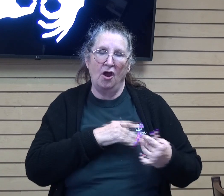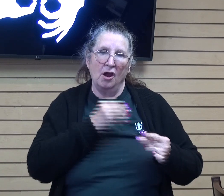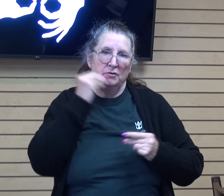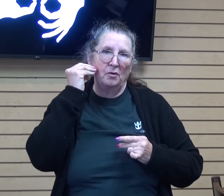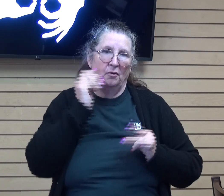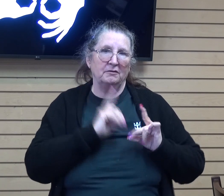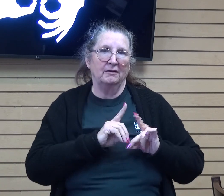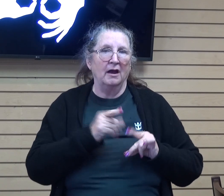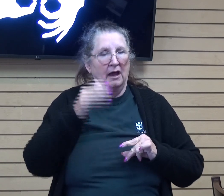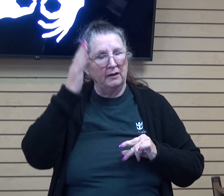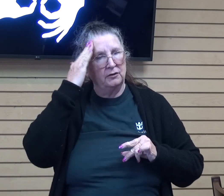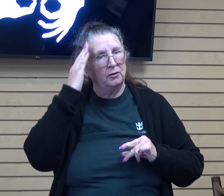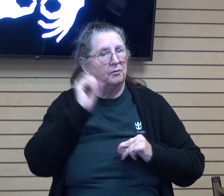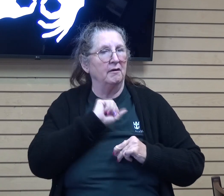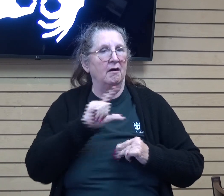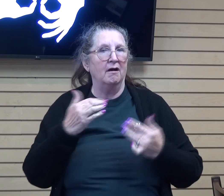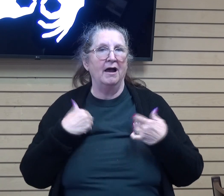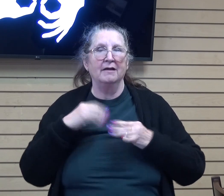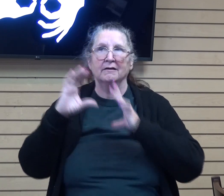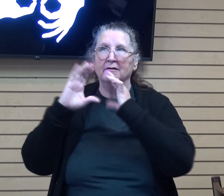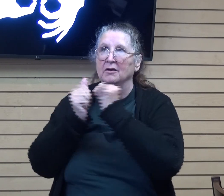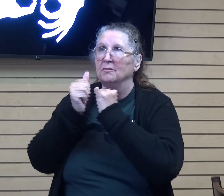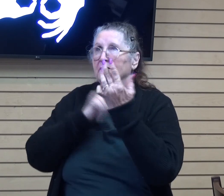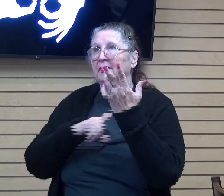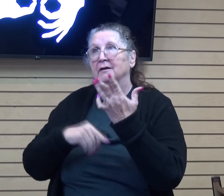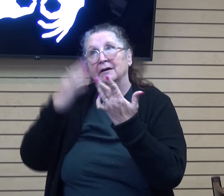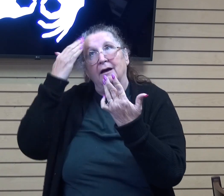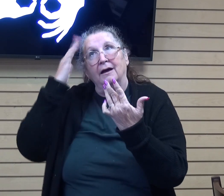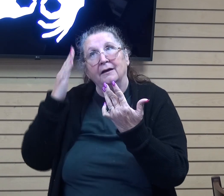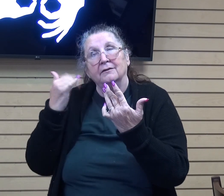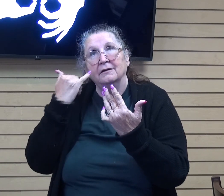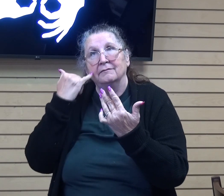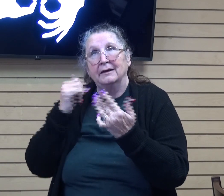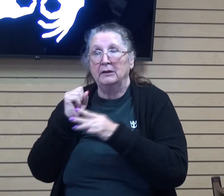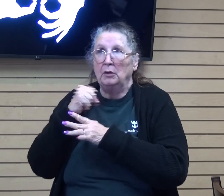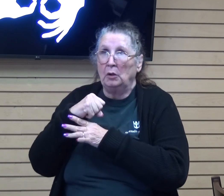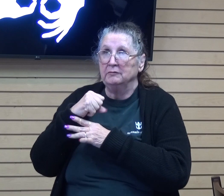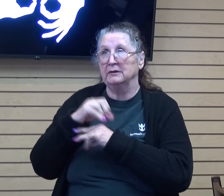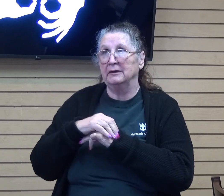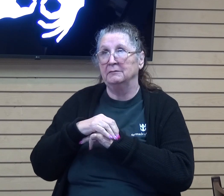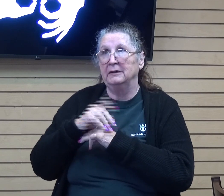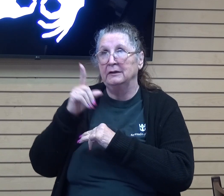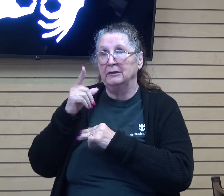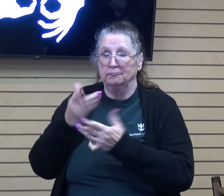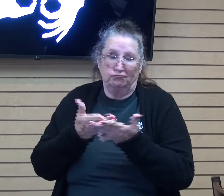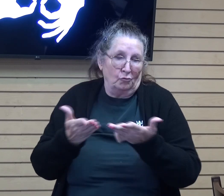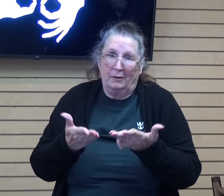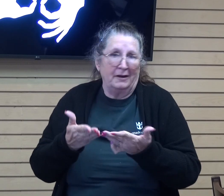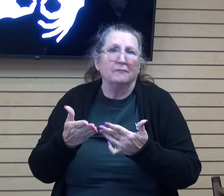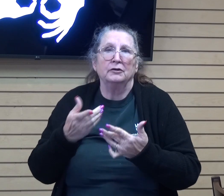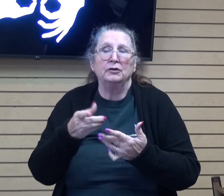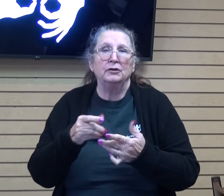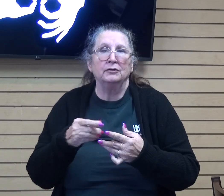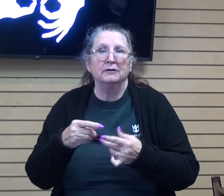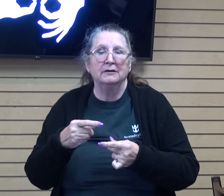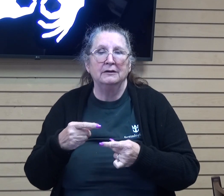have had this conversation with the lord is lord i just don't know if i can overcome you fill in the blank whatever it might be sin or bondage